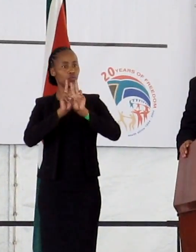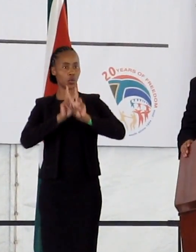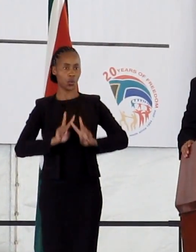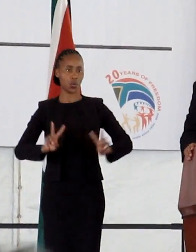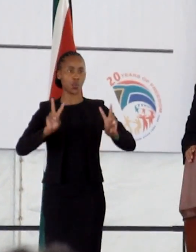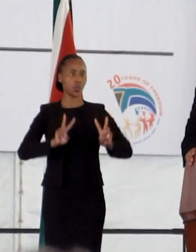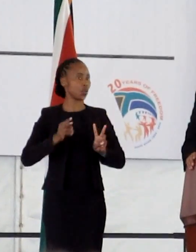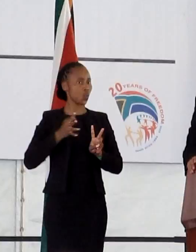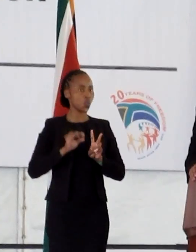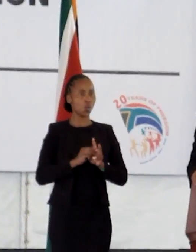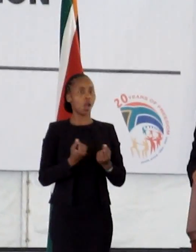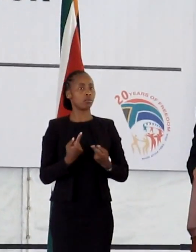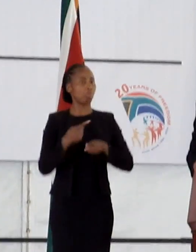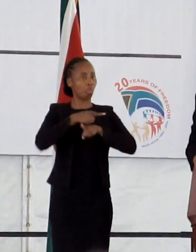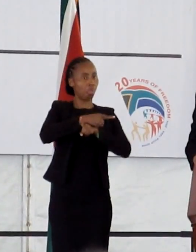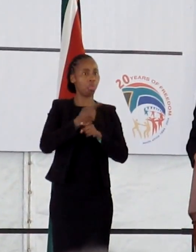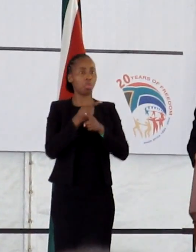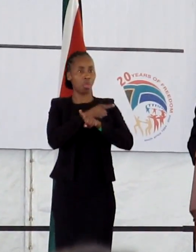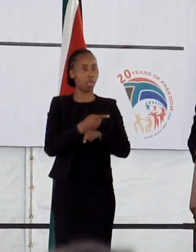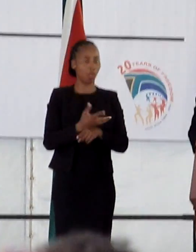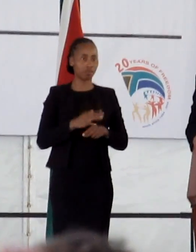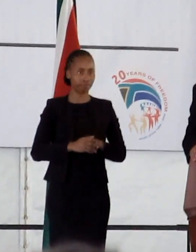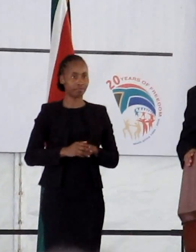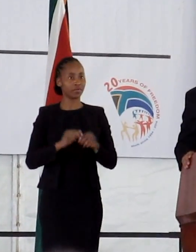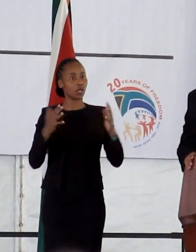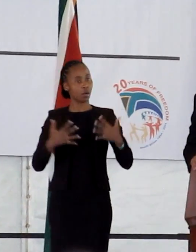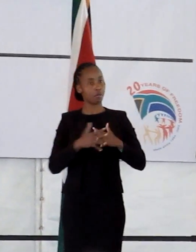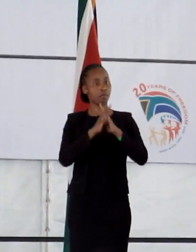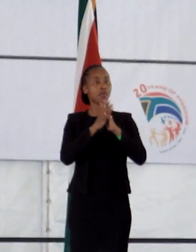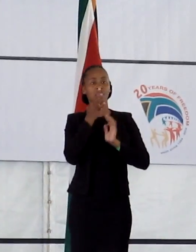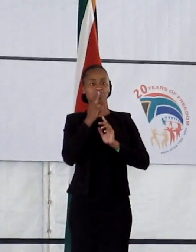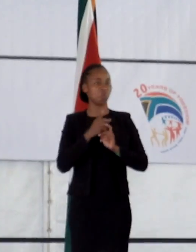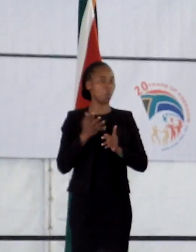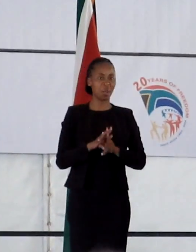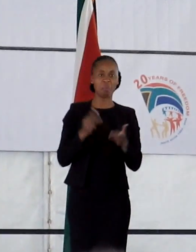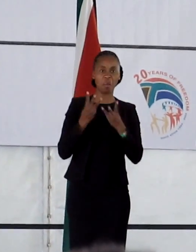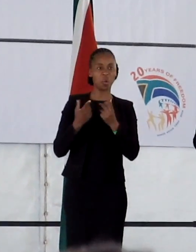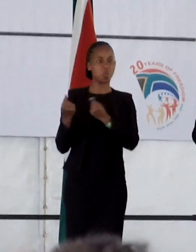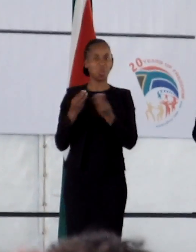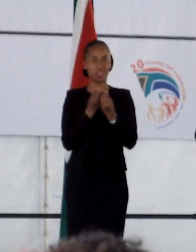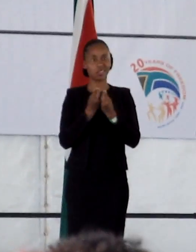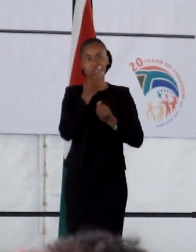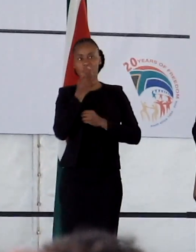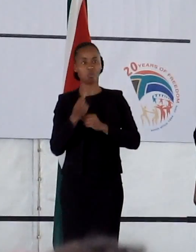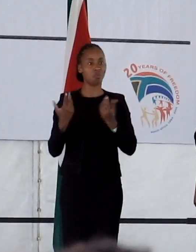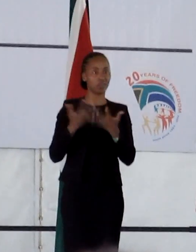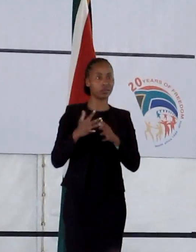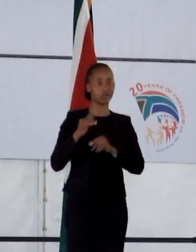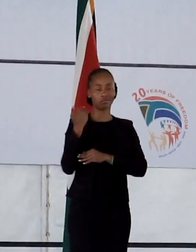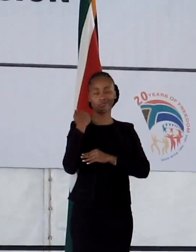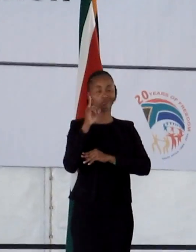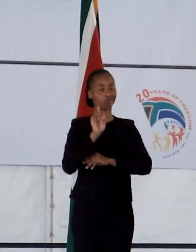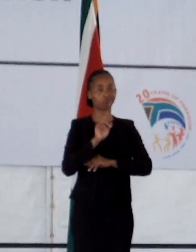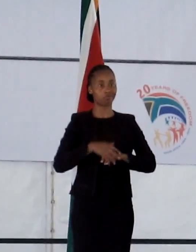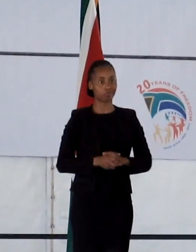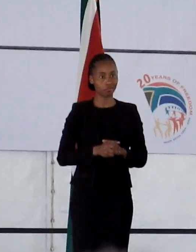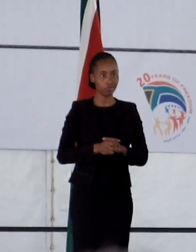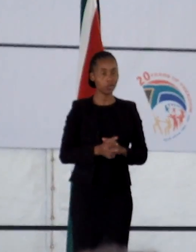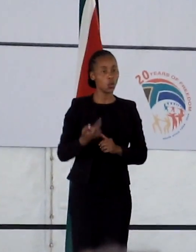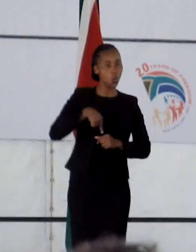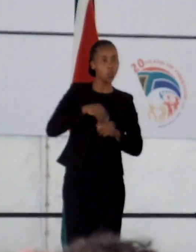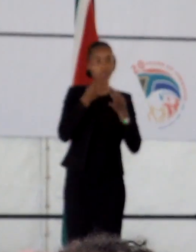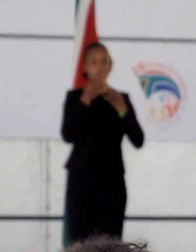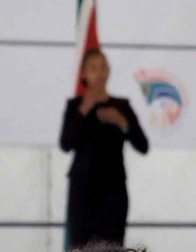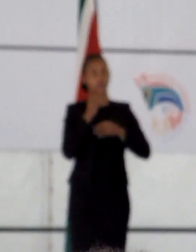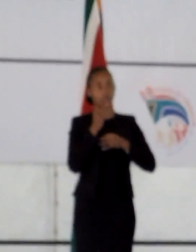hegemony, reconciliation rather than revenge. And for this, the ACDP says, we as a